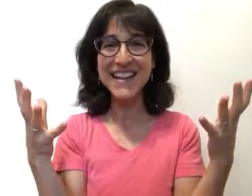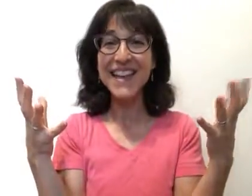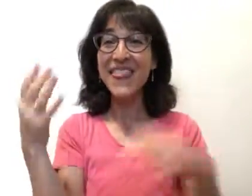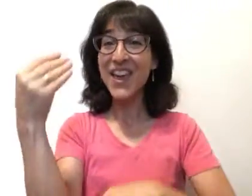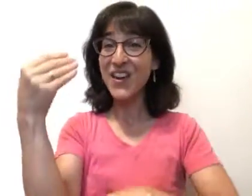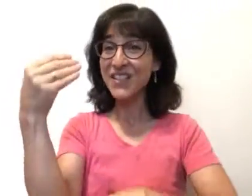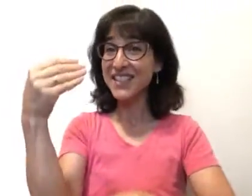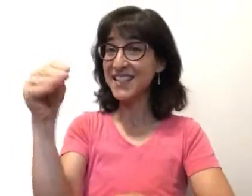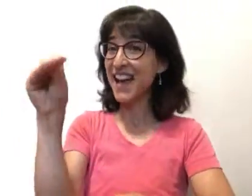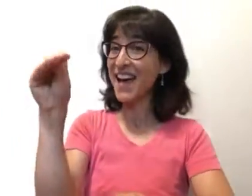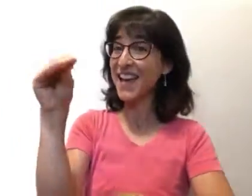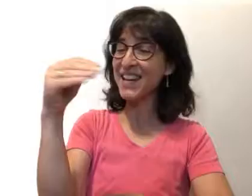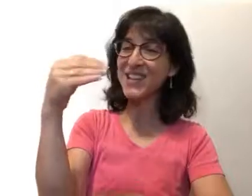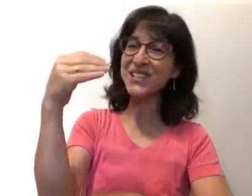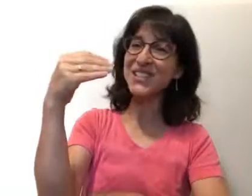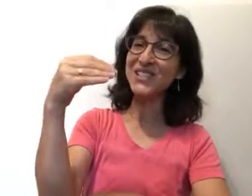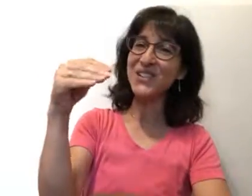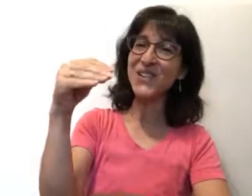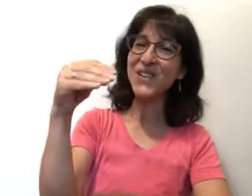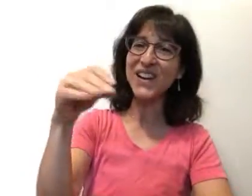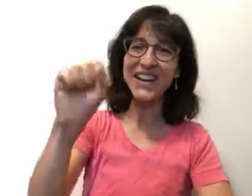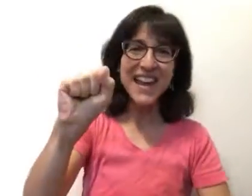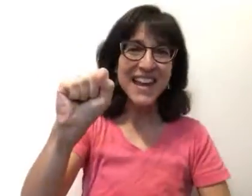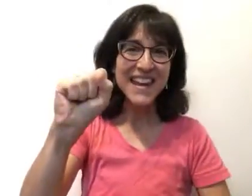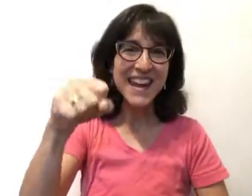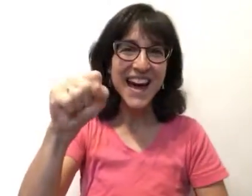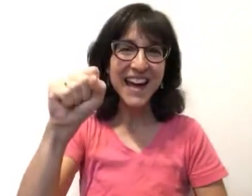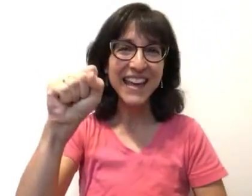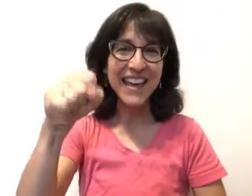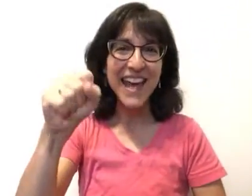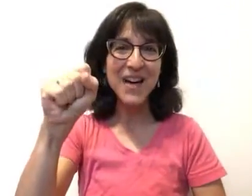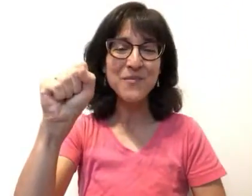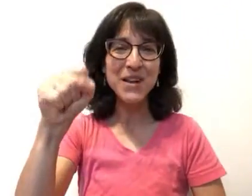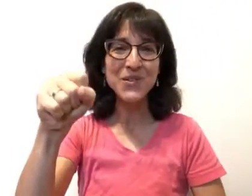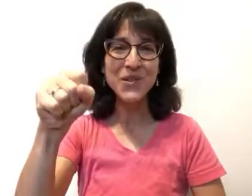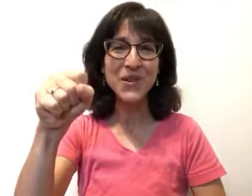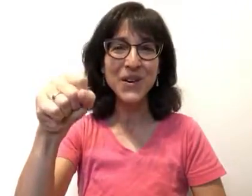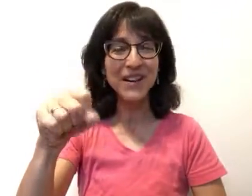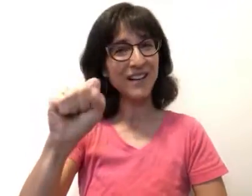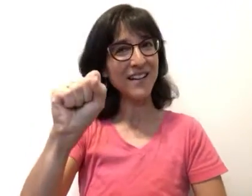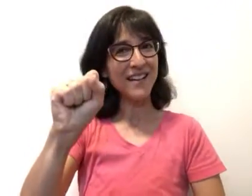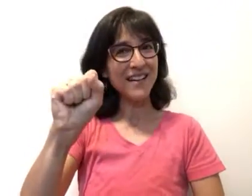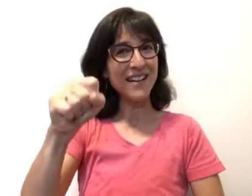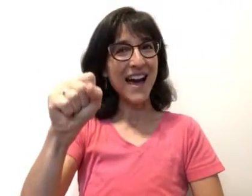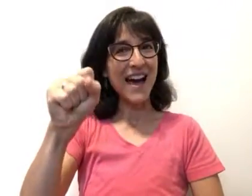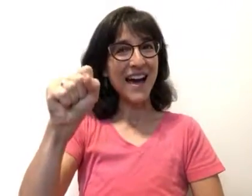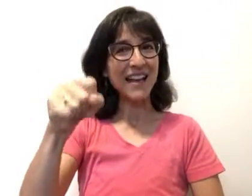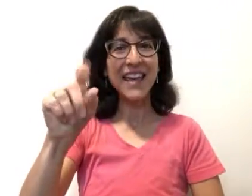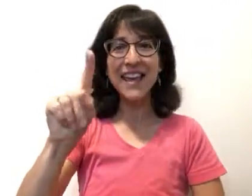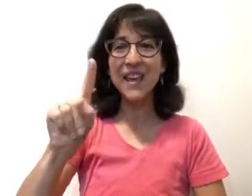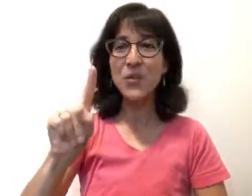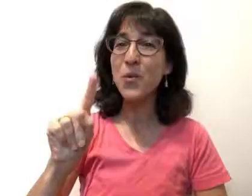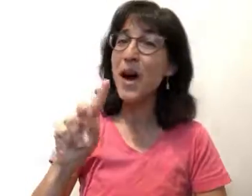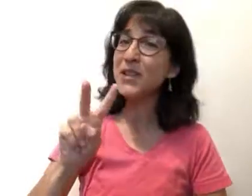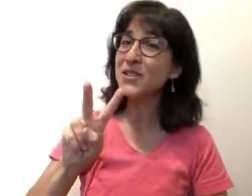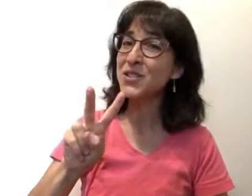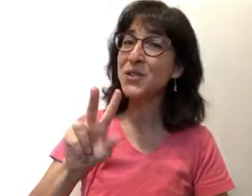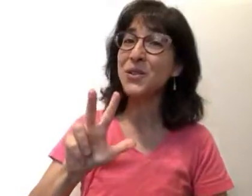There's a dinosaur knocking at my door, knocking one, two,